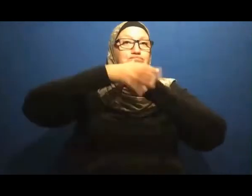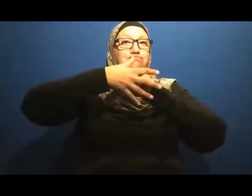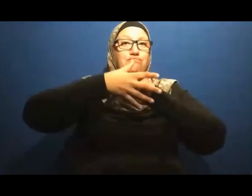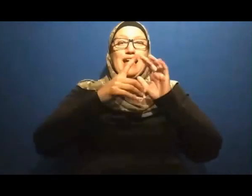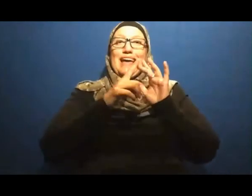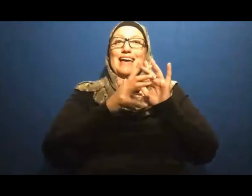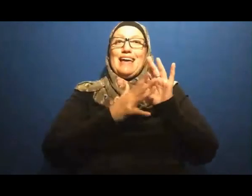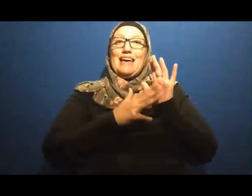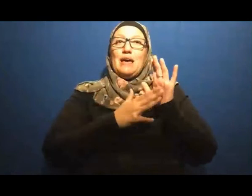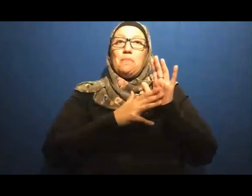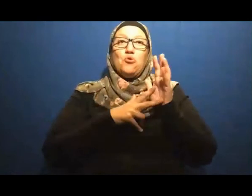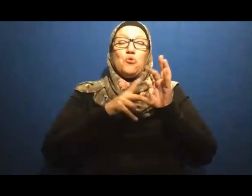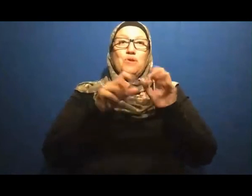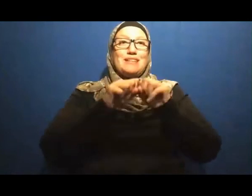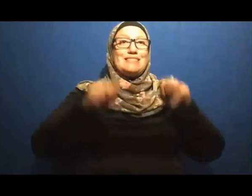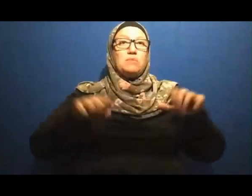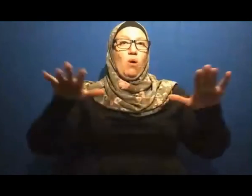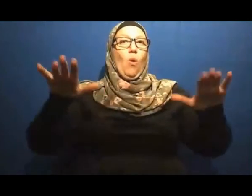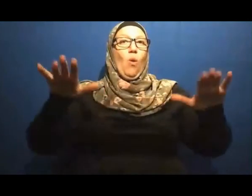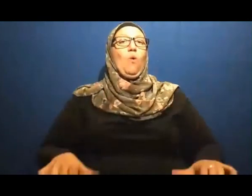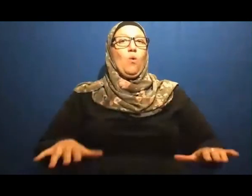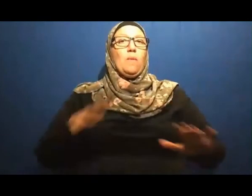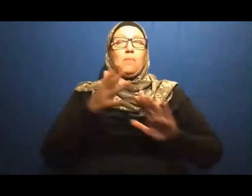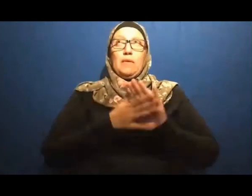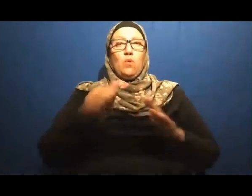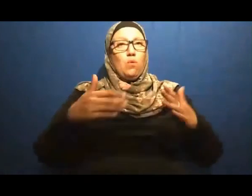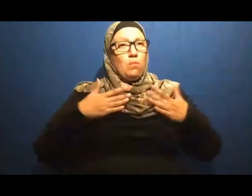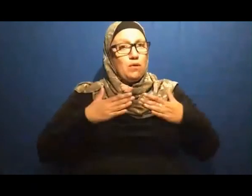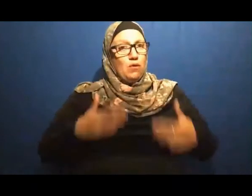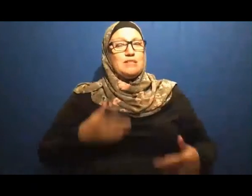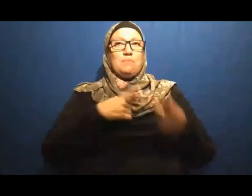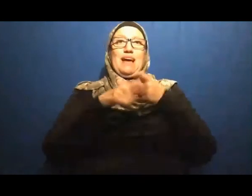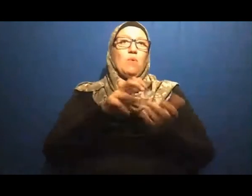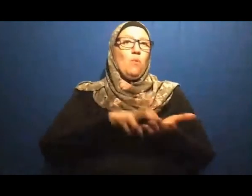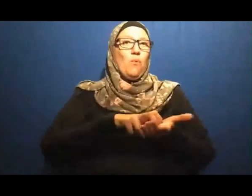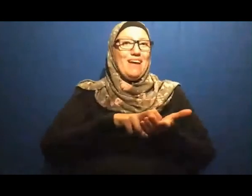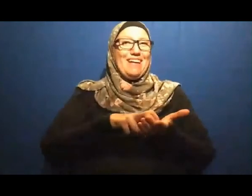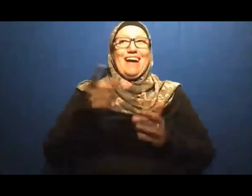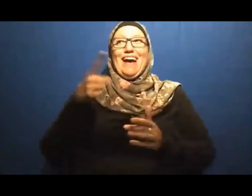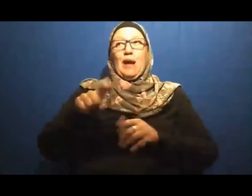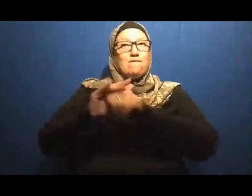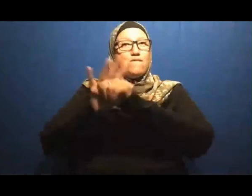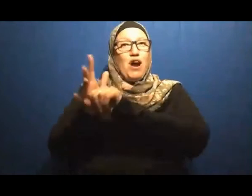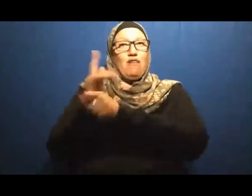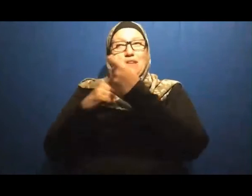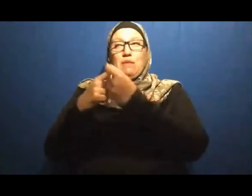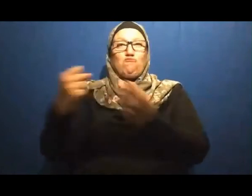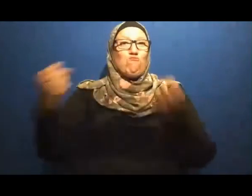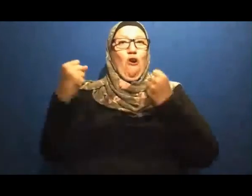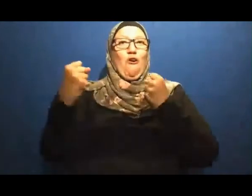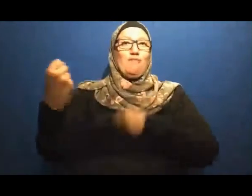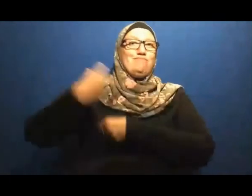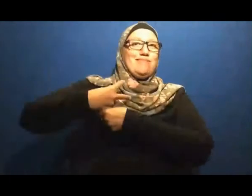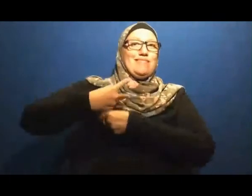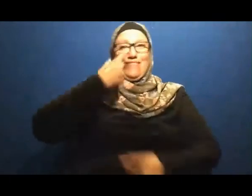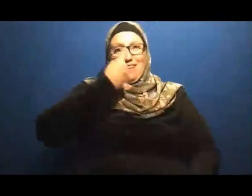makes That virus Stronger against you Now trust in God It means On the one hand That you find